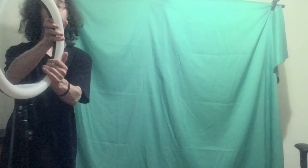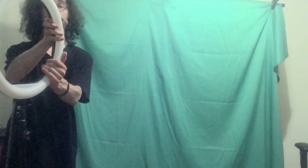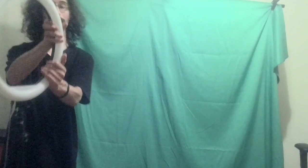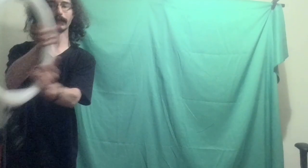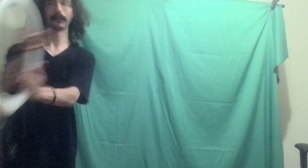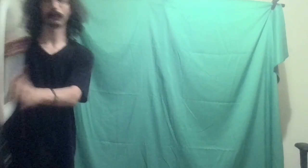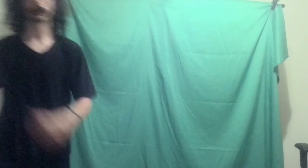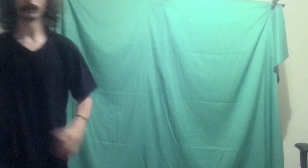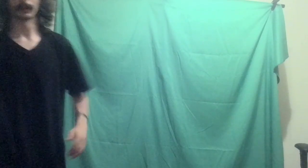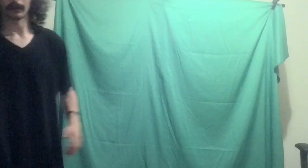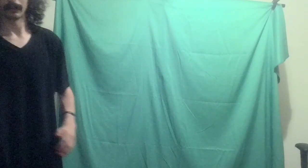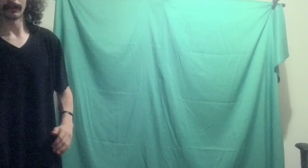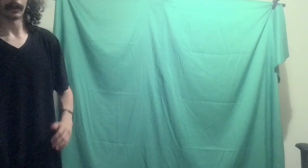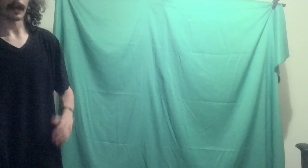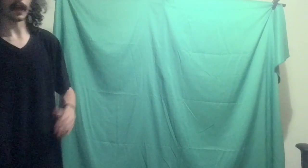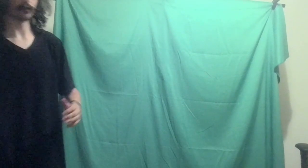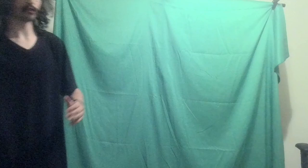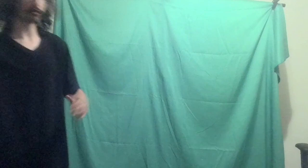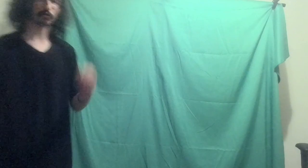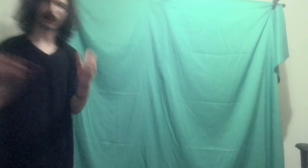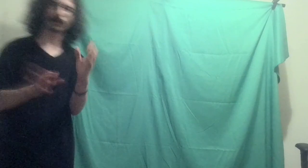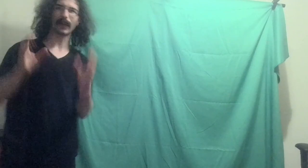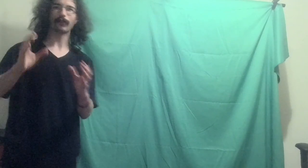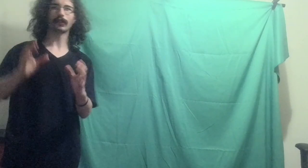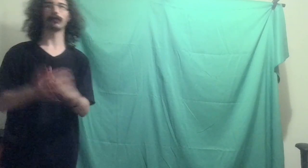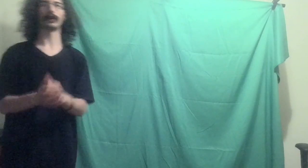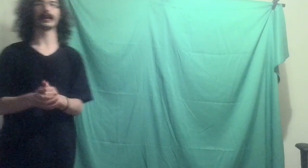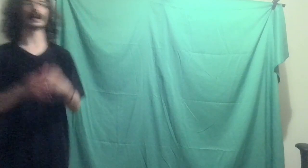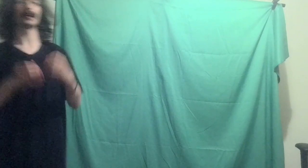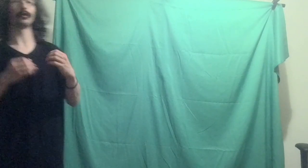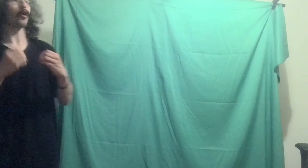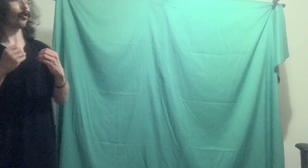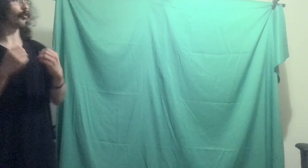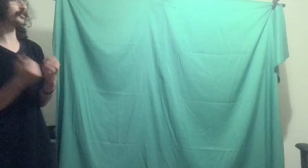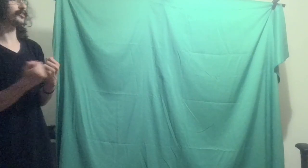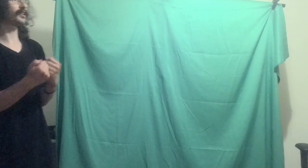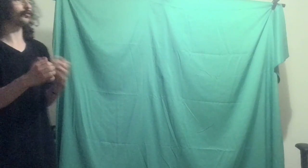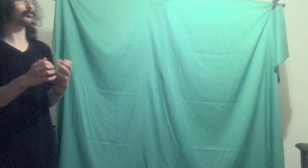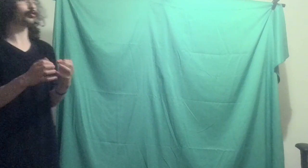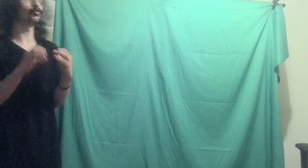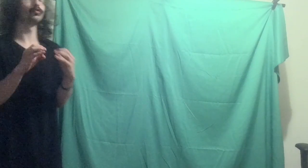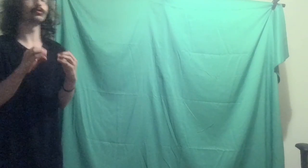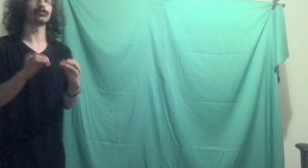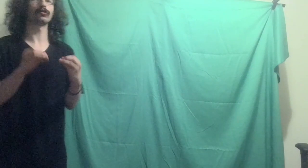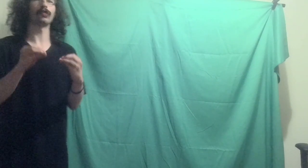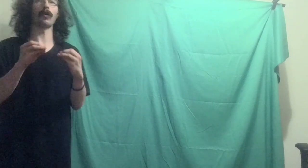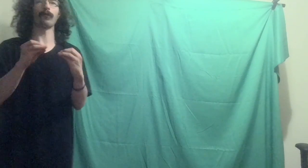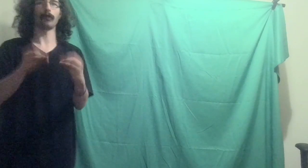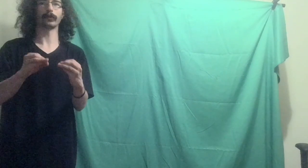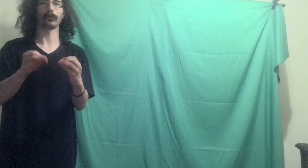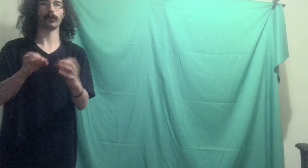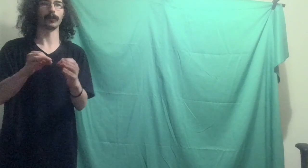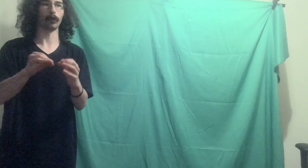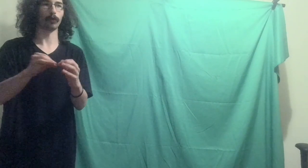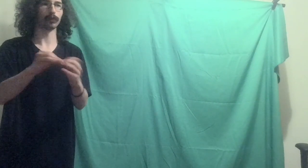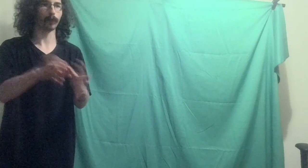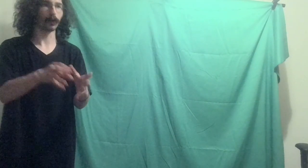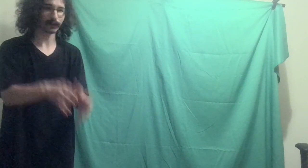lighting here. Just trying to make everything all right. And now, all of a sudden, I'm too focused on the video quality